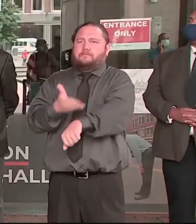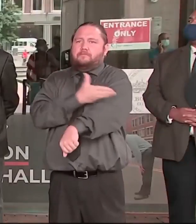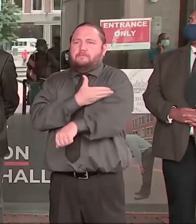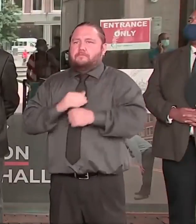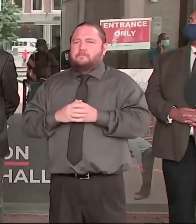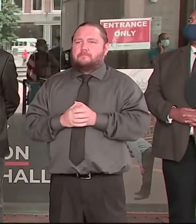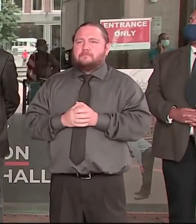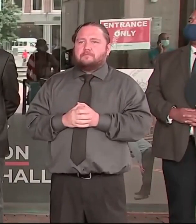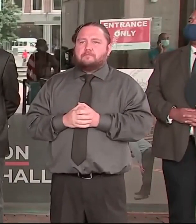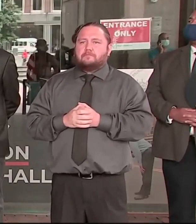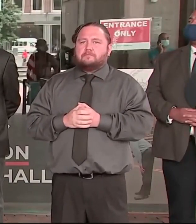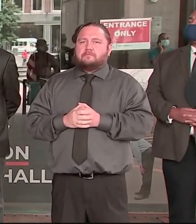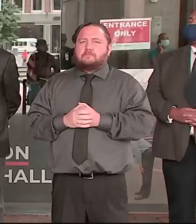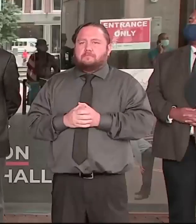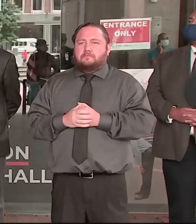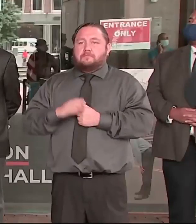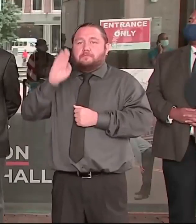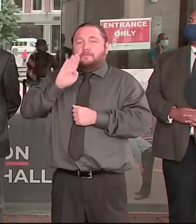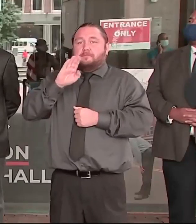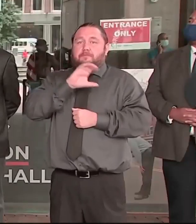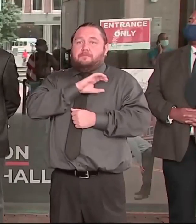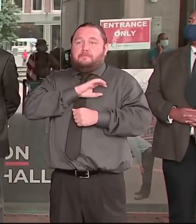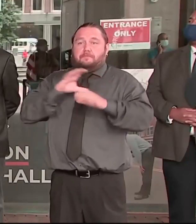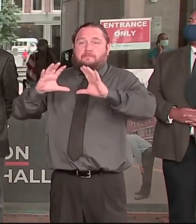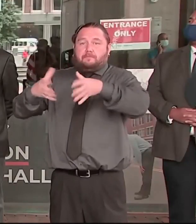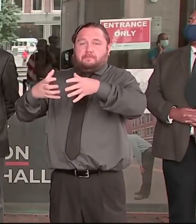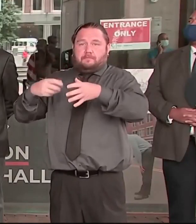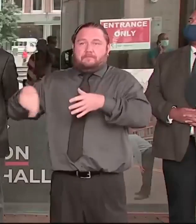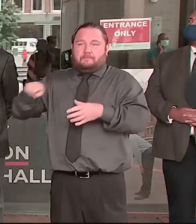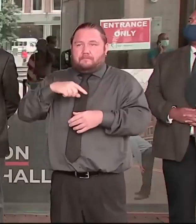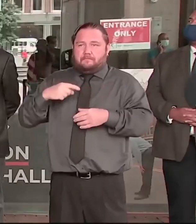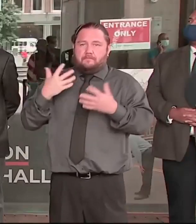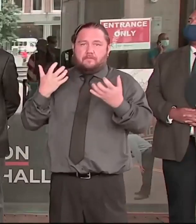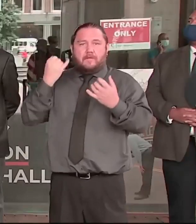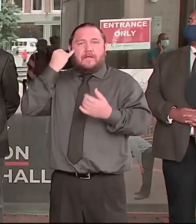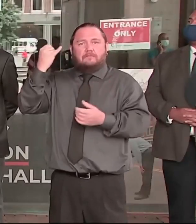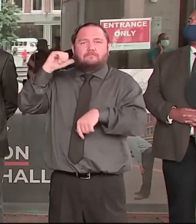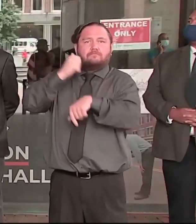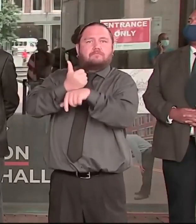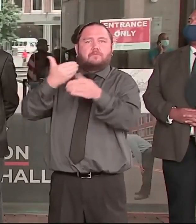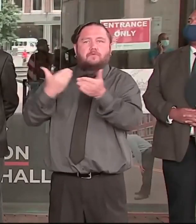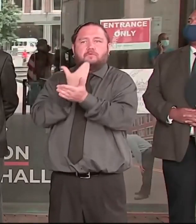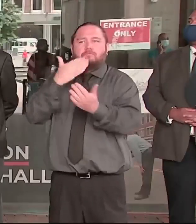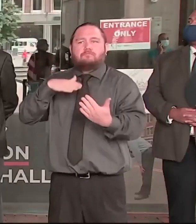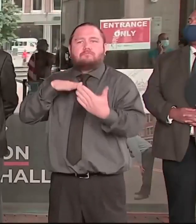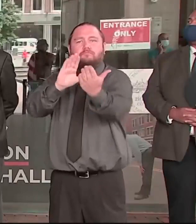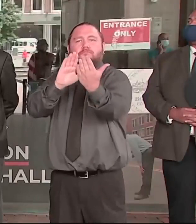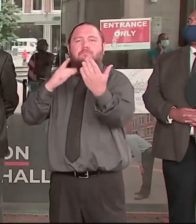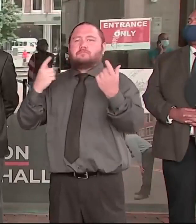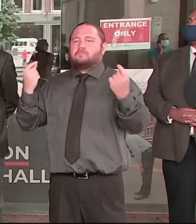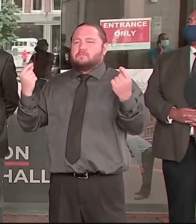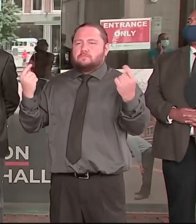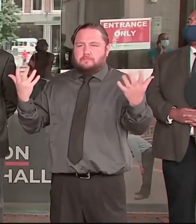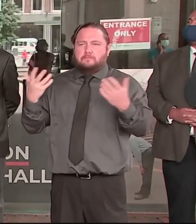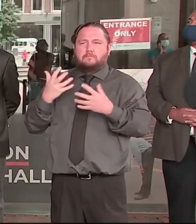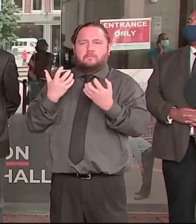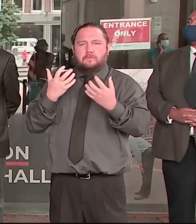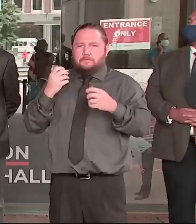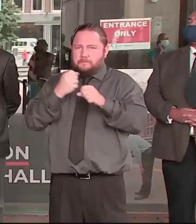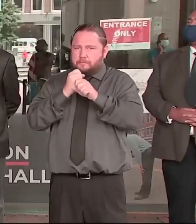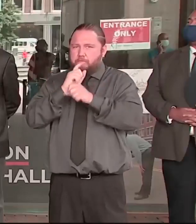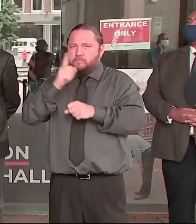Courageous, excuse me. It's courageous. Epic. This means that officers will not only be required to intervene when they witness